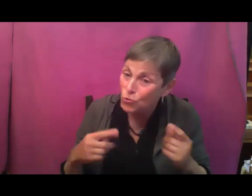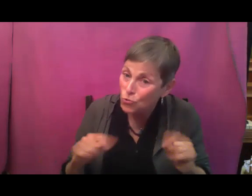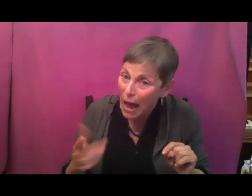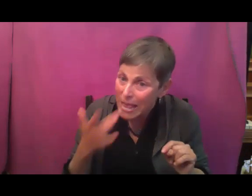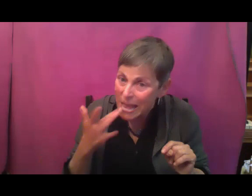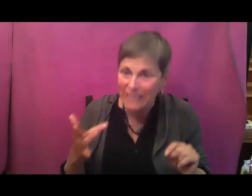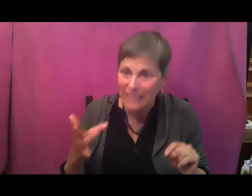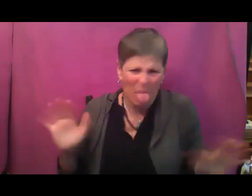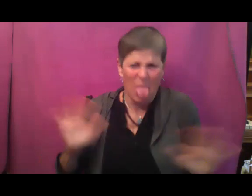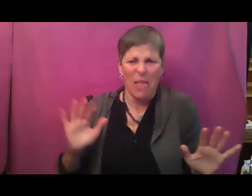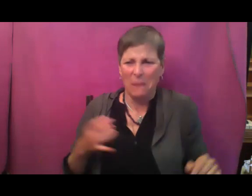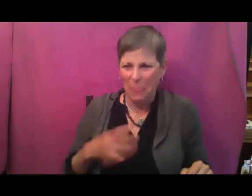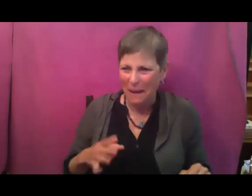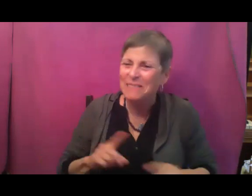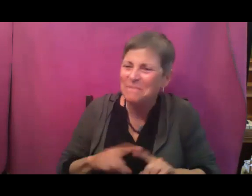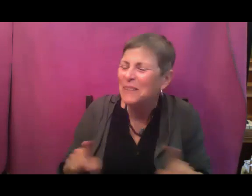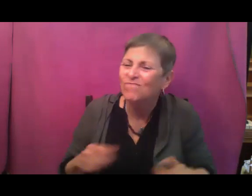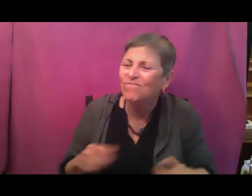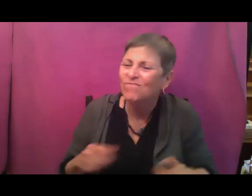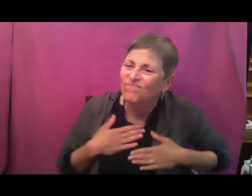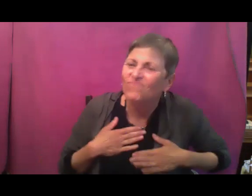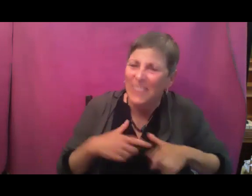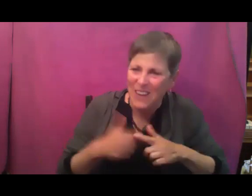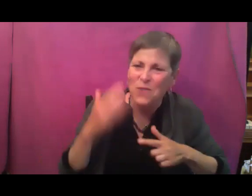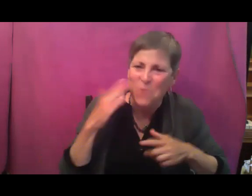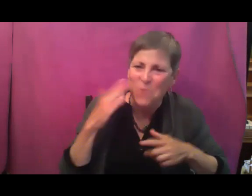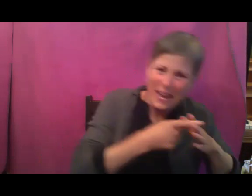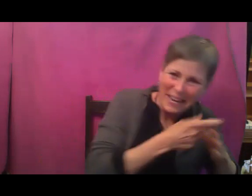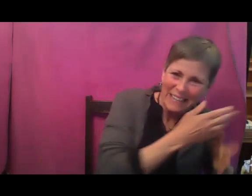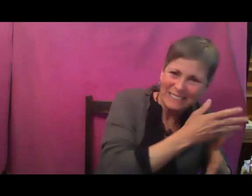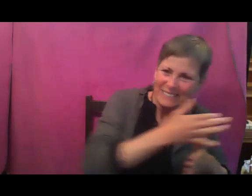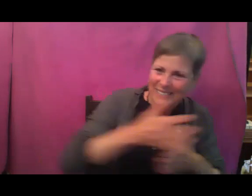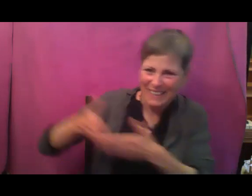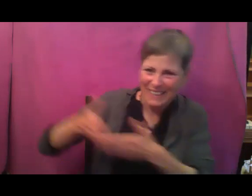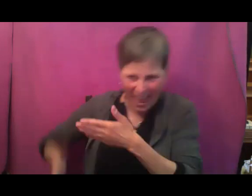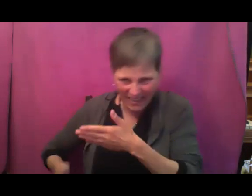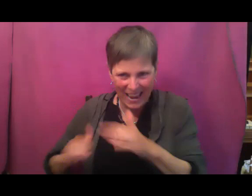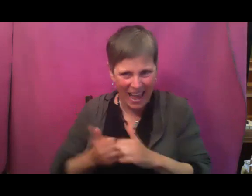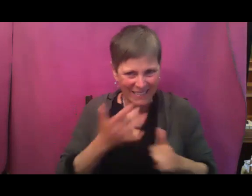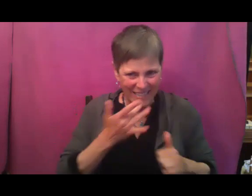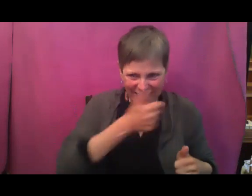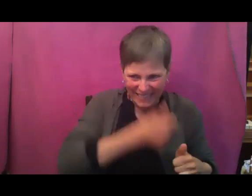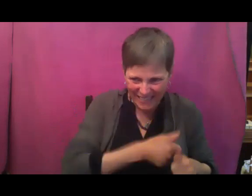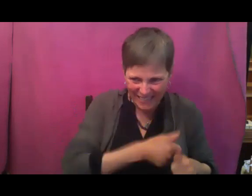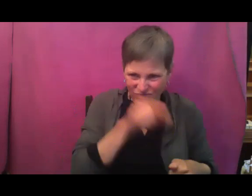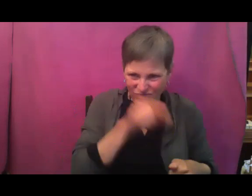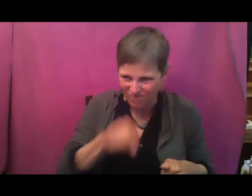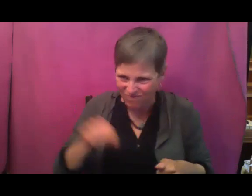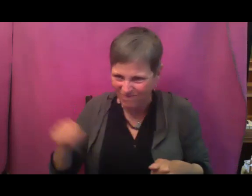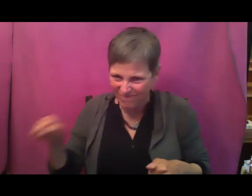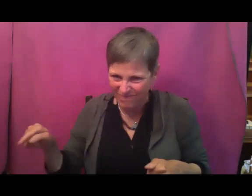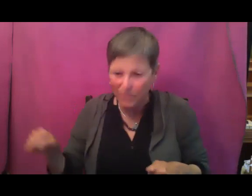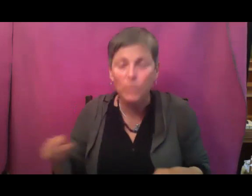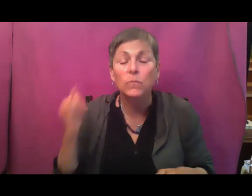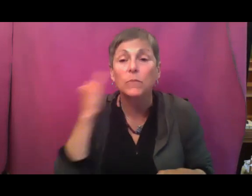experience of all of the different life stages of the cucumber. But yes, if you want to keep your cucumbers